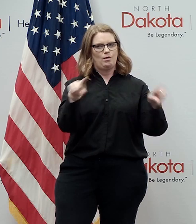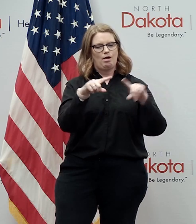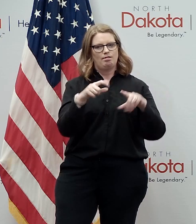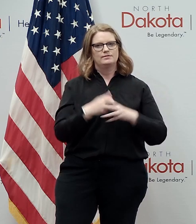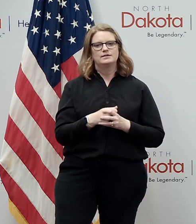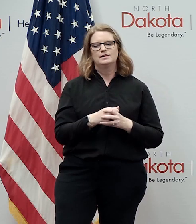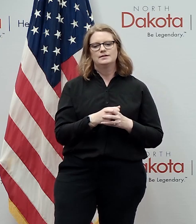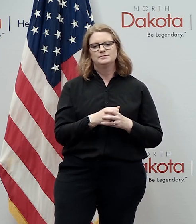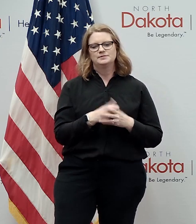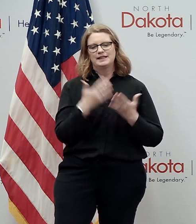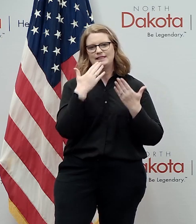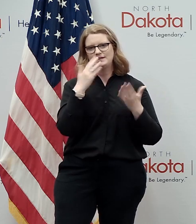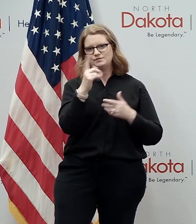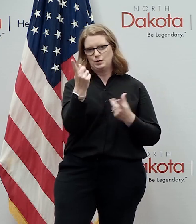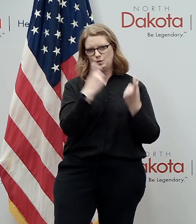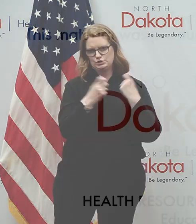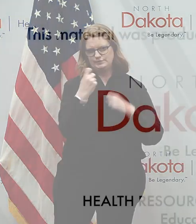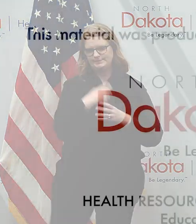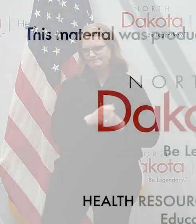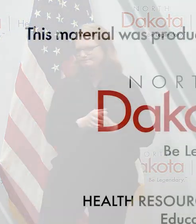being here and thanks for your questions.